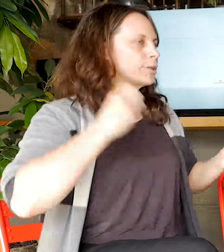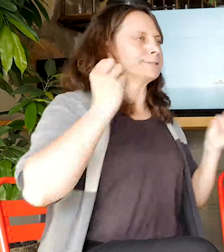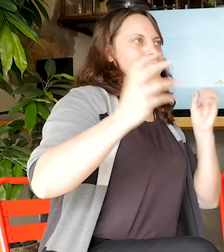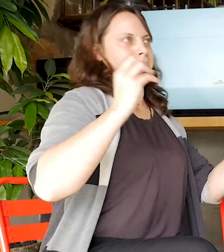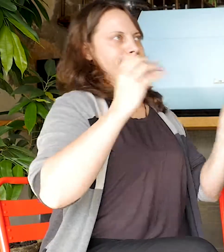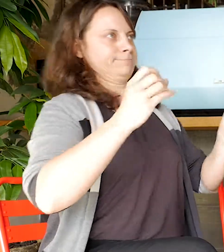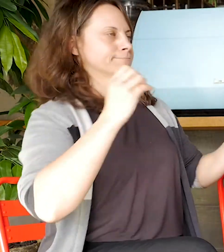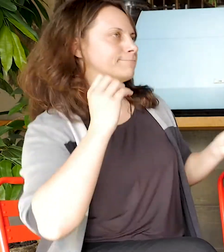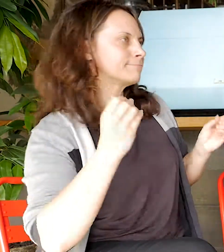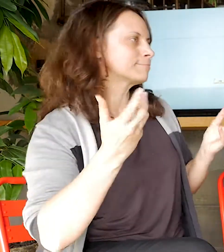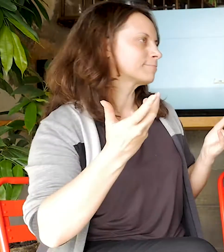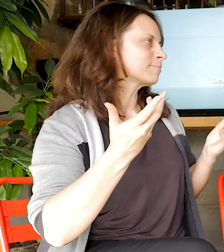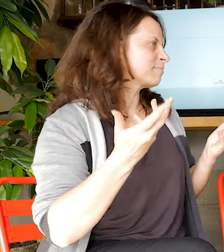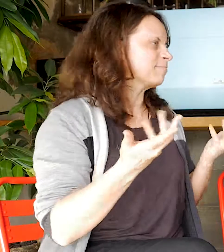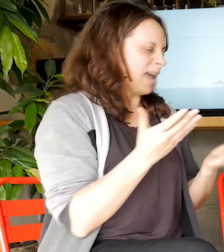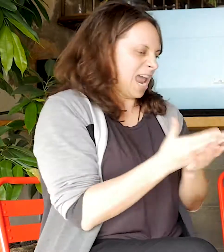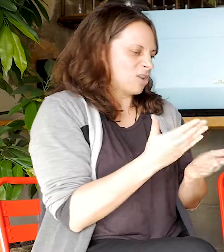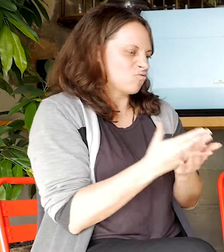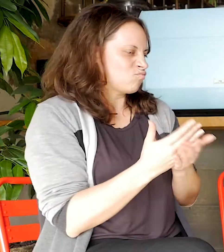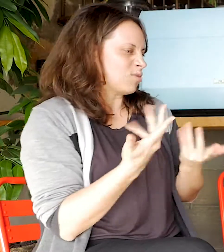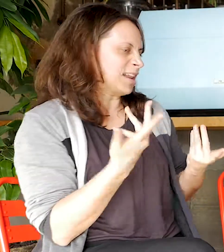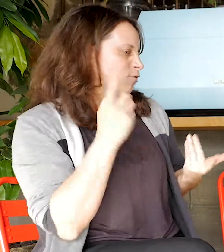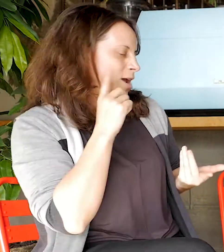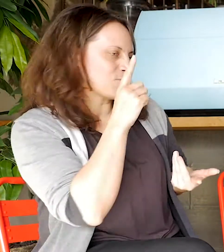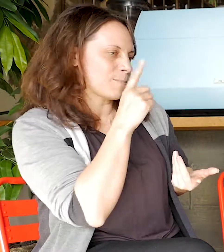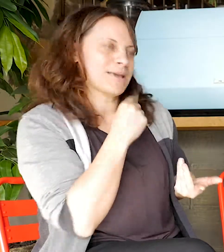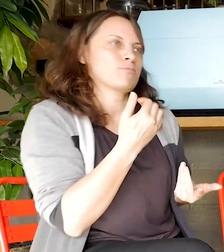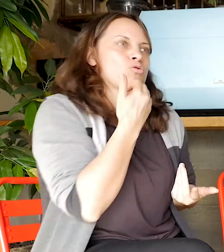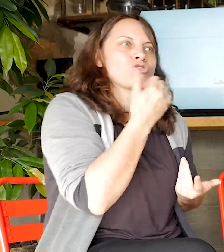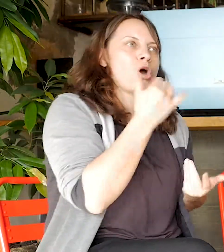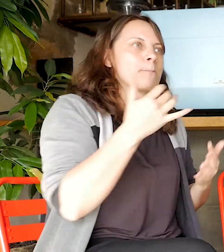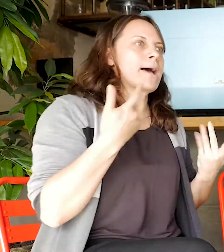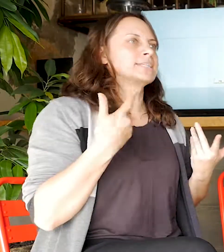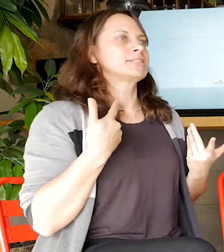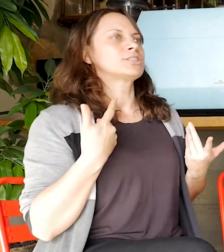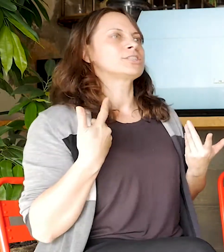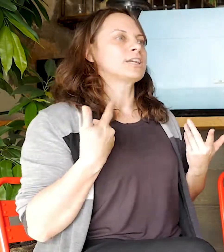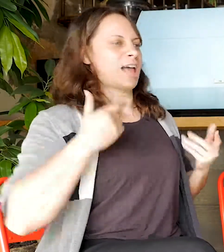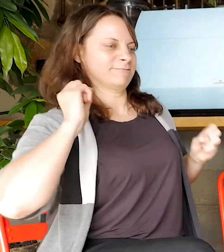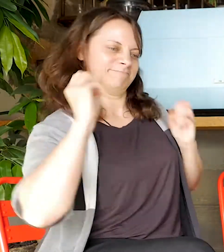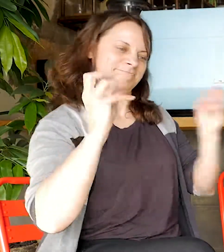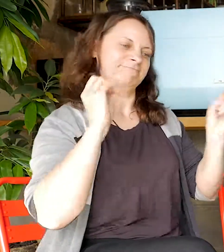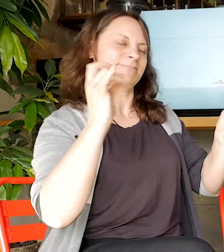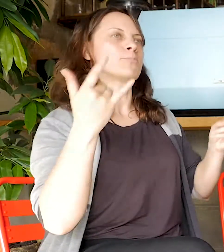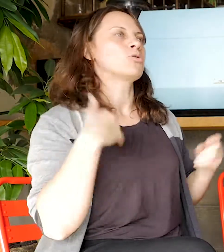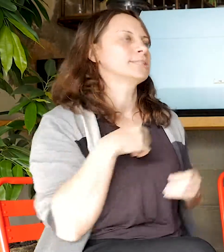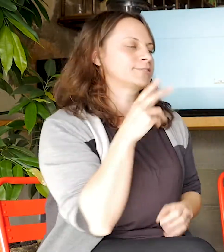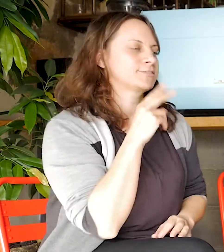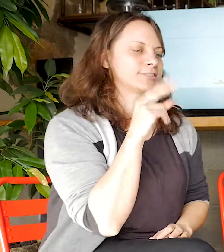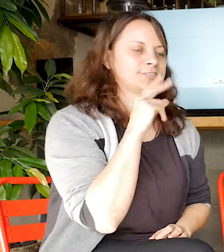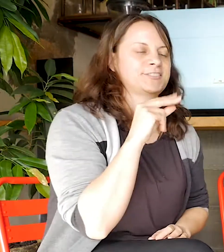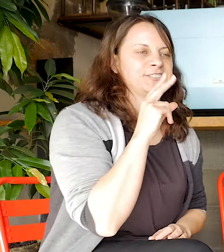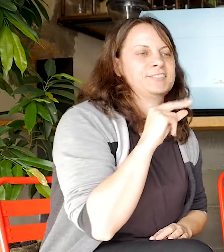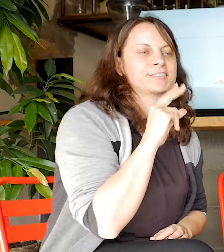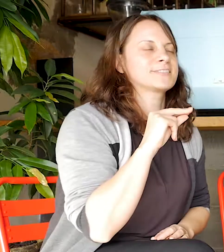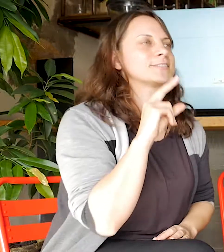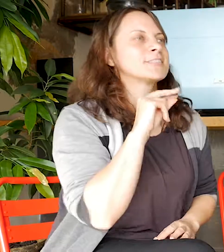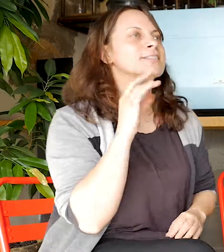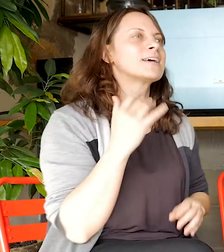use our physicality enough in our communication or we're using it, but we're very unaware. Whereas it must, you must